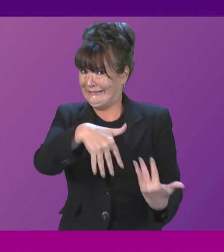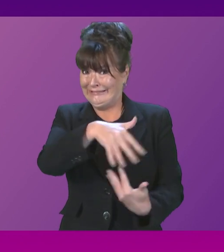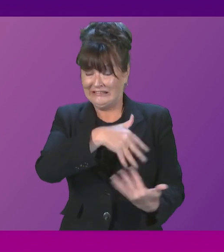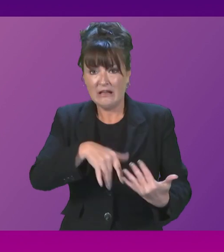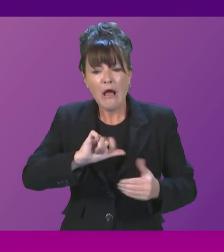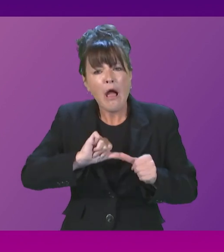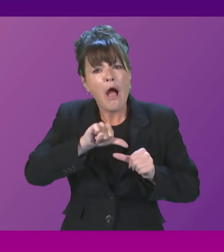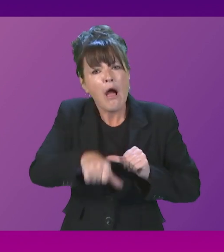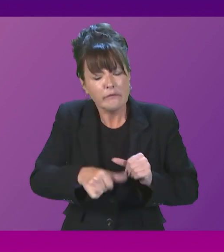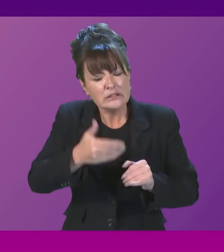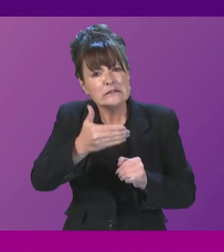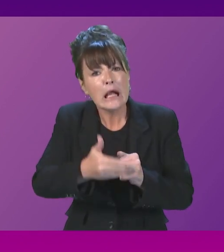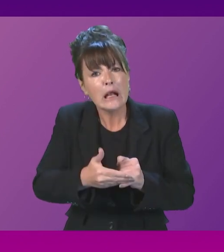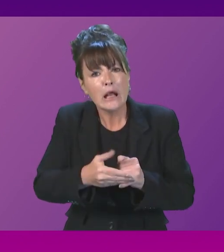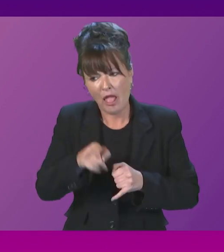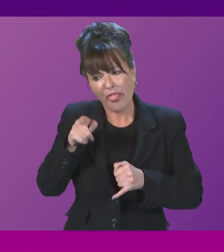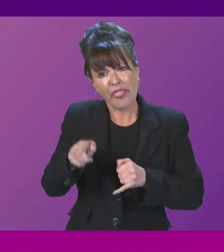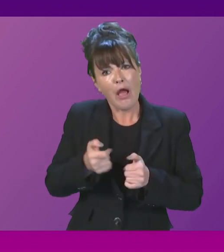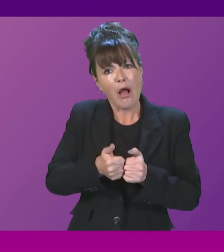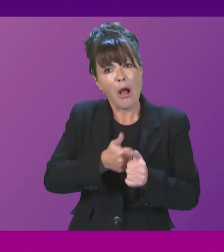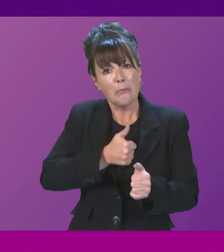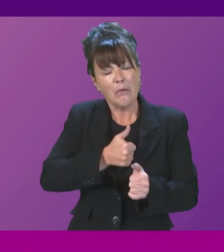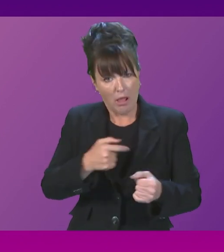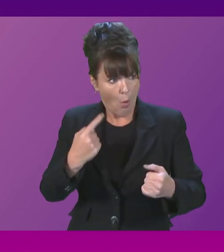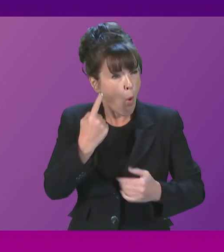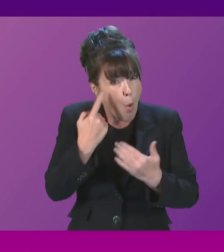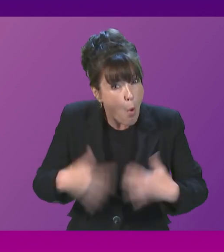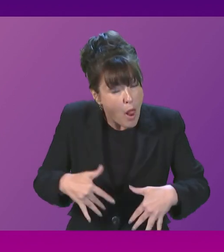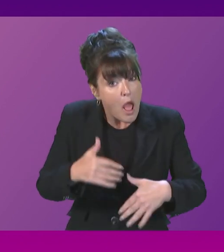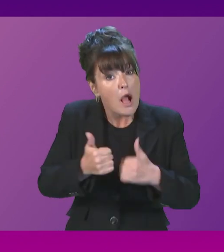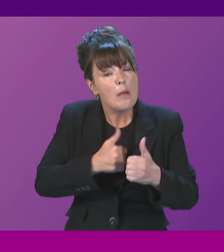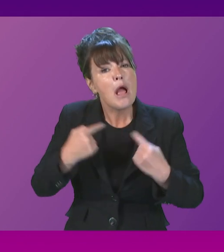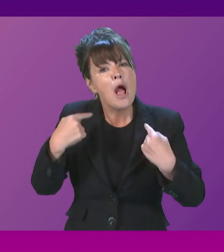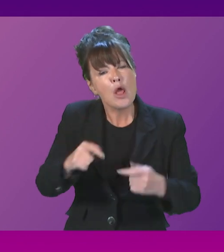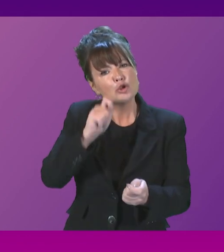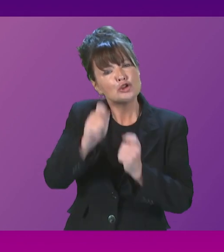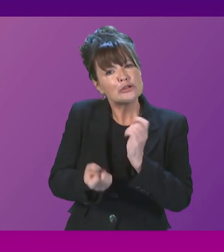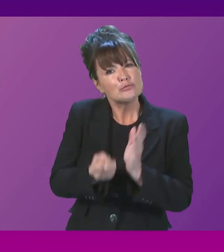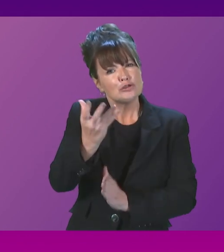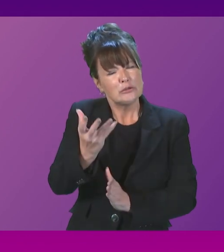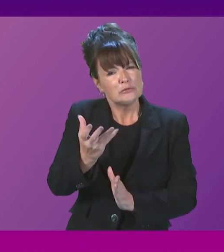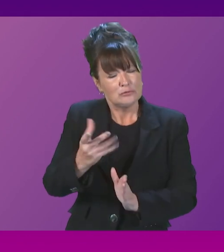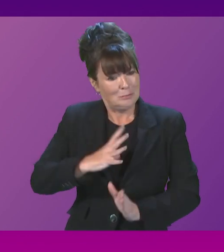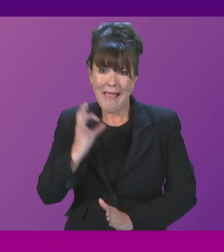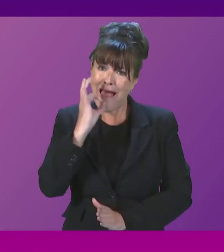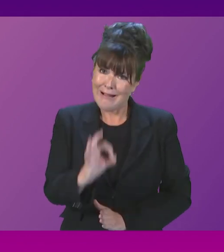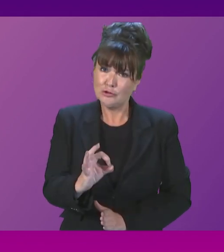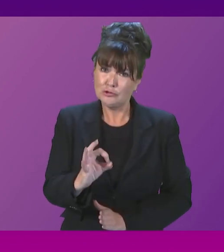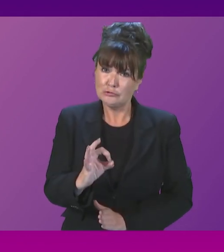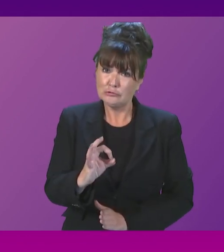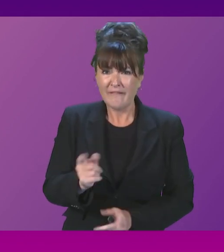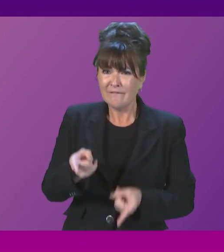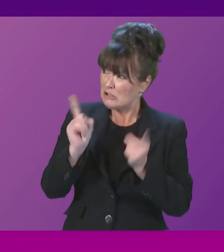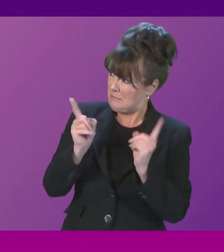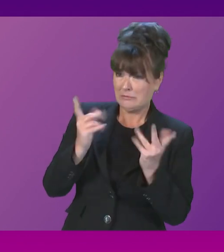they were the only company allowed to change their price. So, First Minister, why did Ferguson's shipyard, then